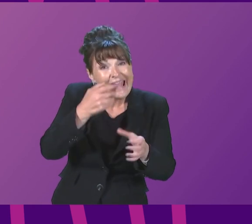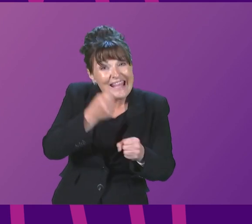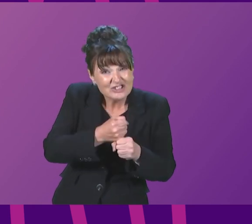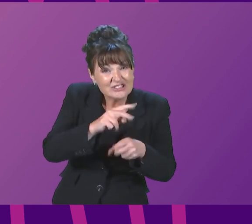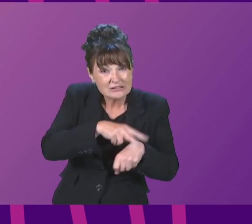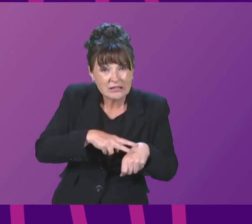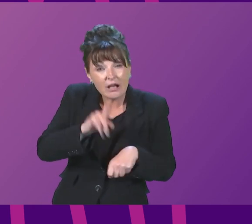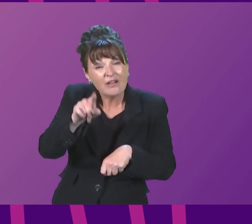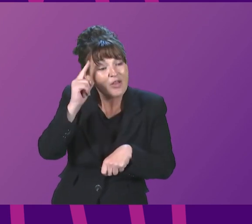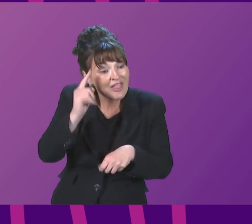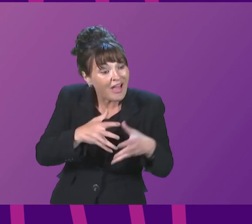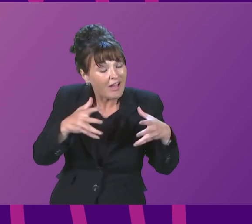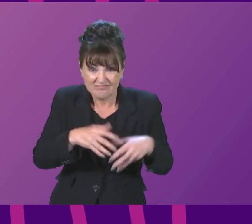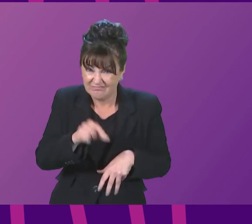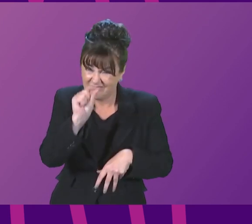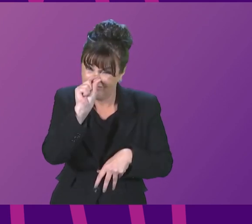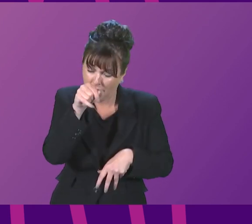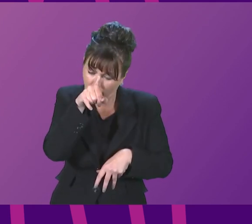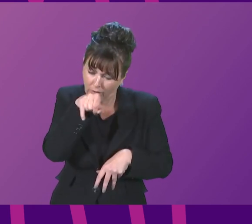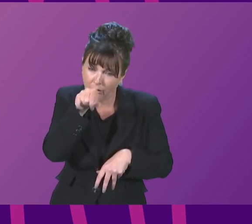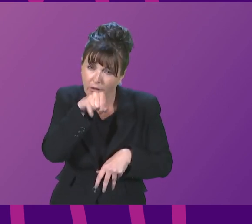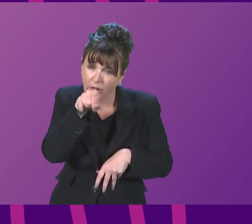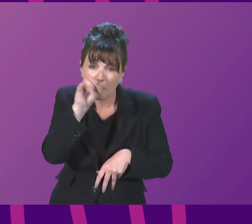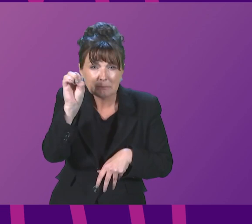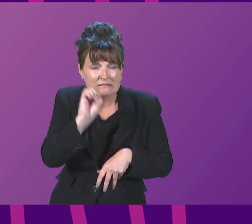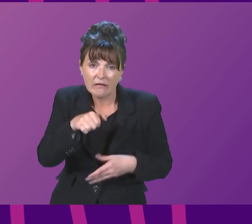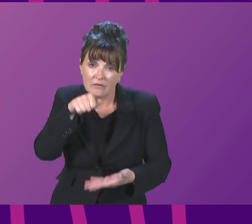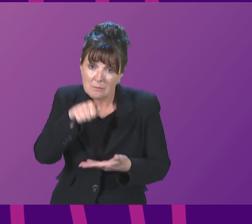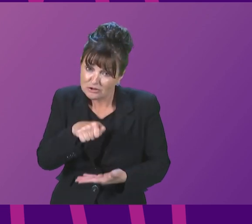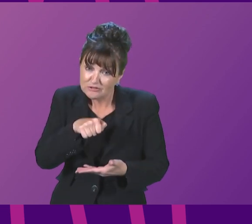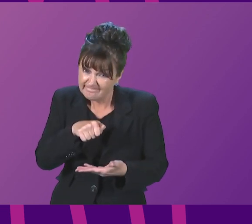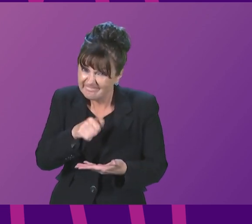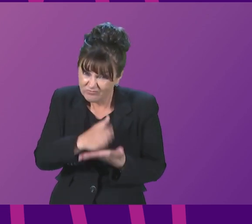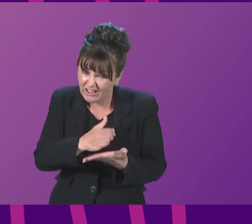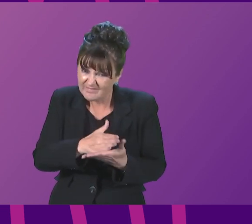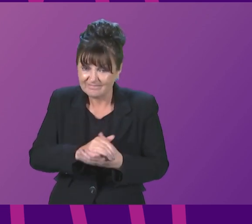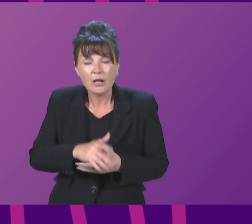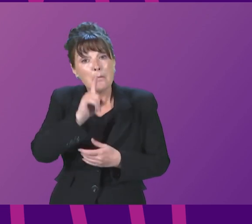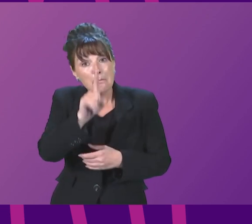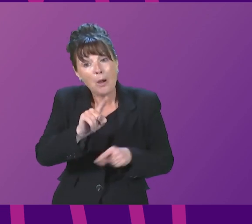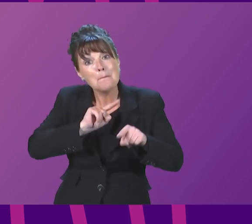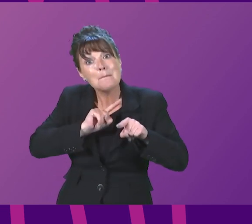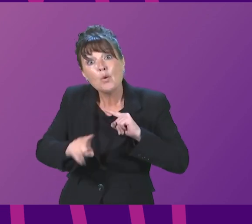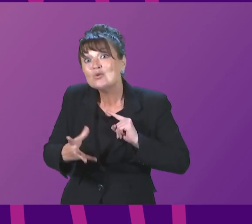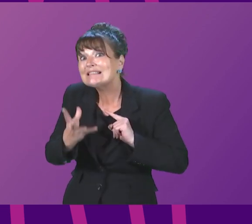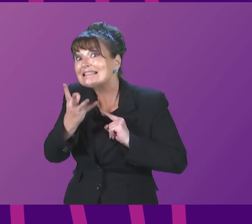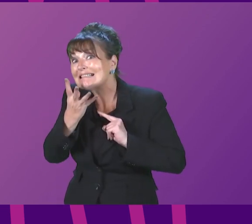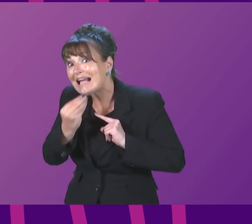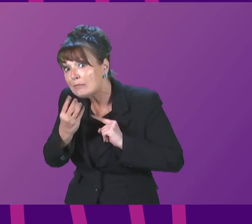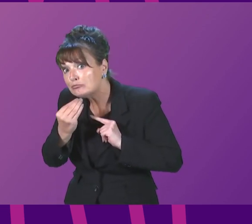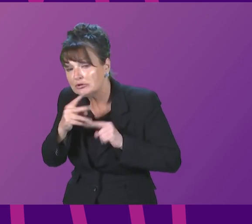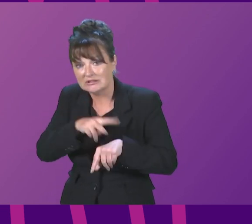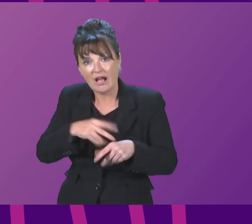overall NHS budget Secondly, the majority of temporary staffing actually comes from the NHS staff bank